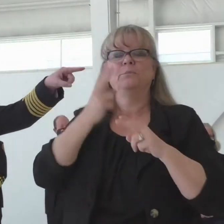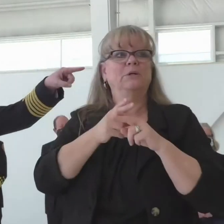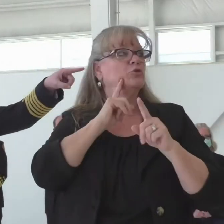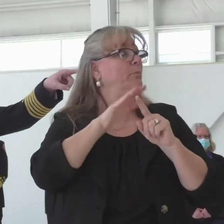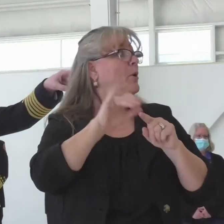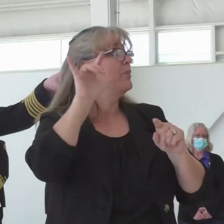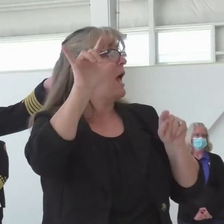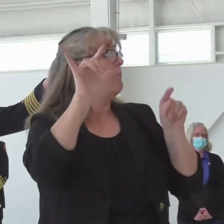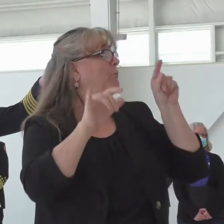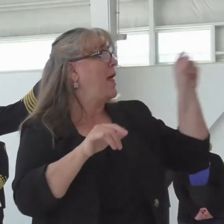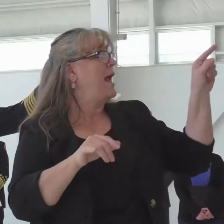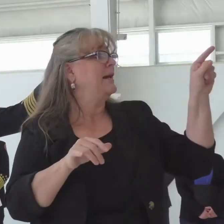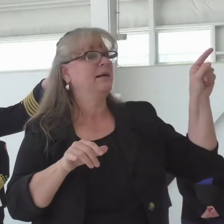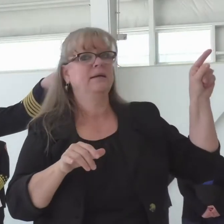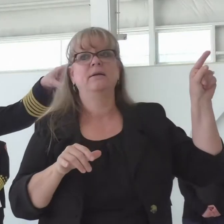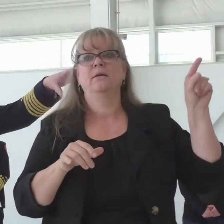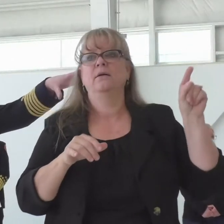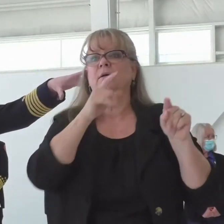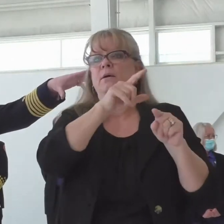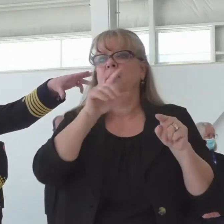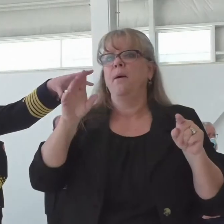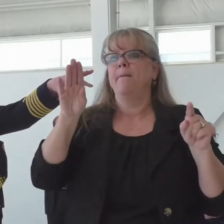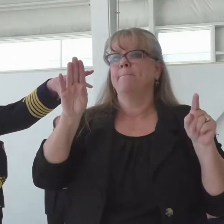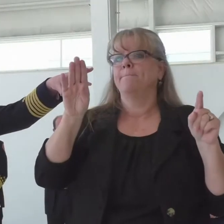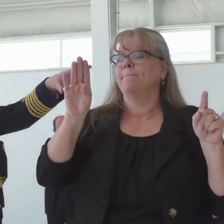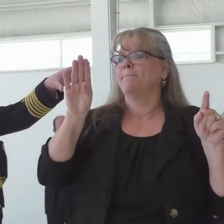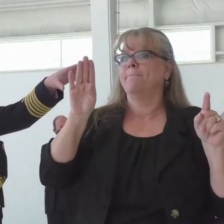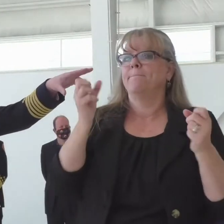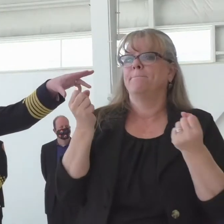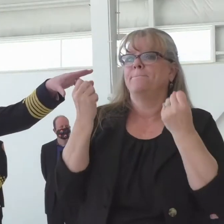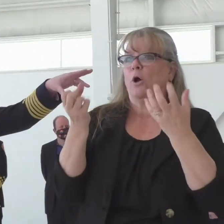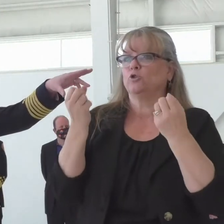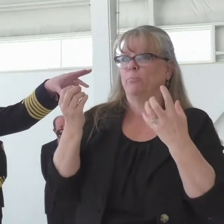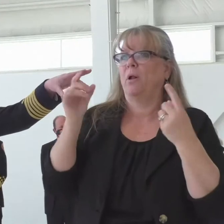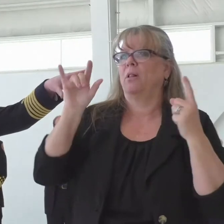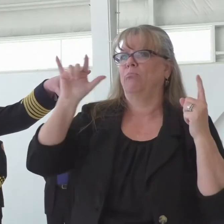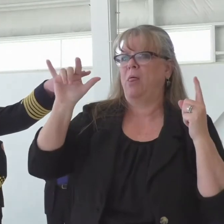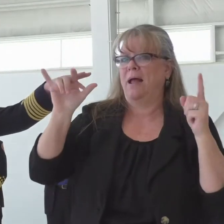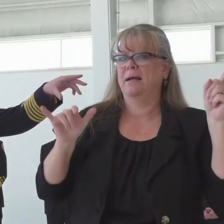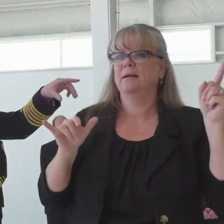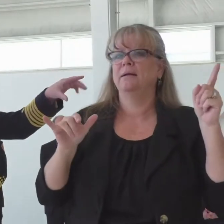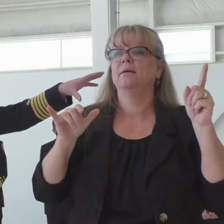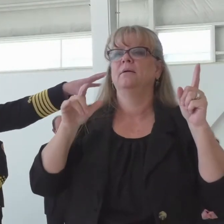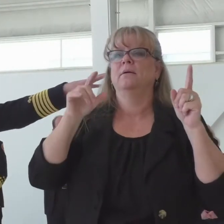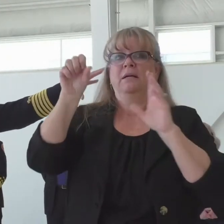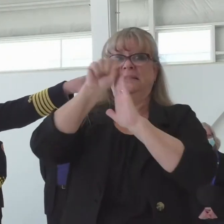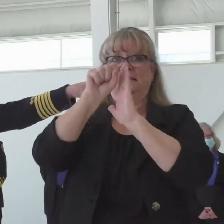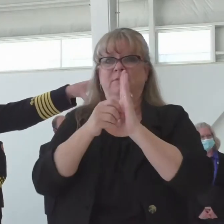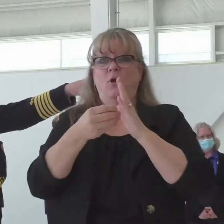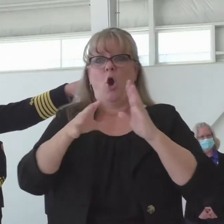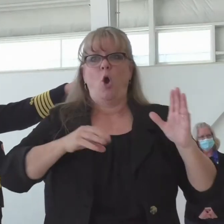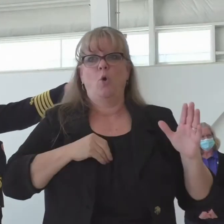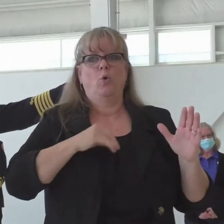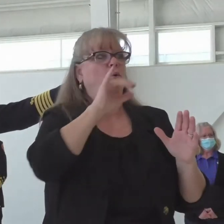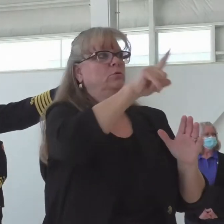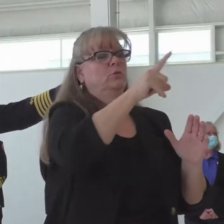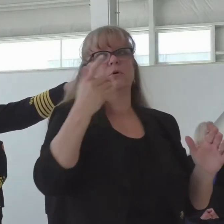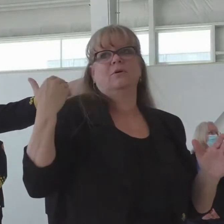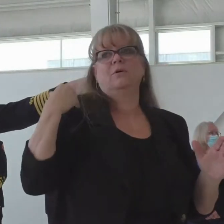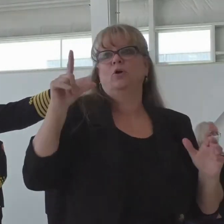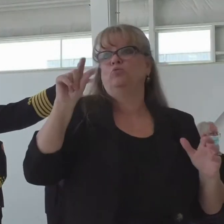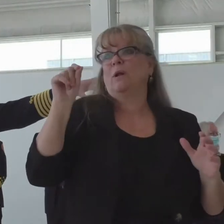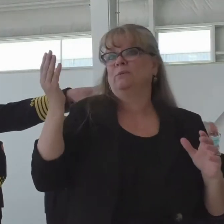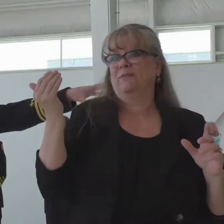multi-mission aircraft these were we these were purchased by the state in 2015 and if you if you get a chance to look at this